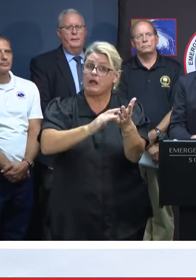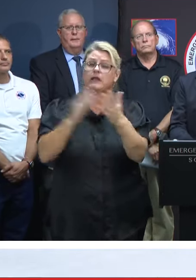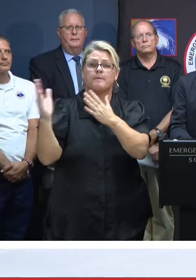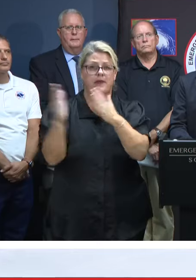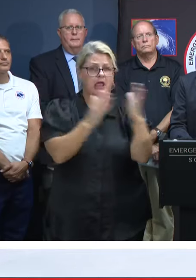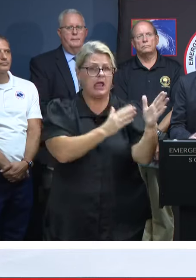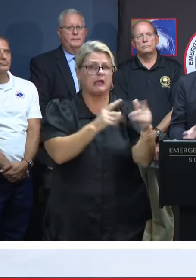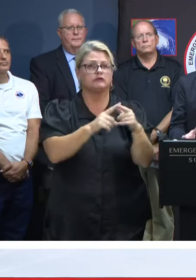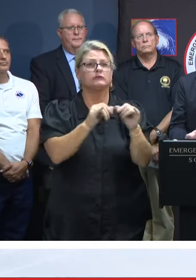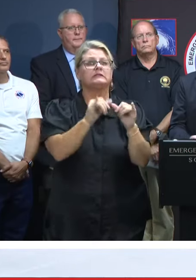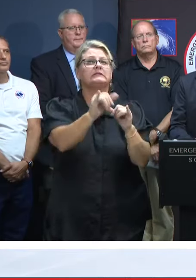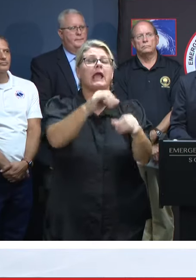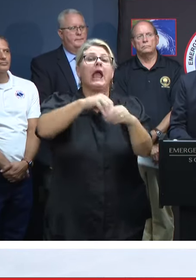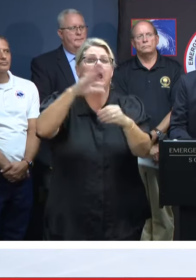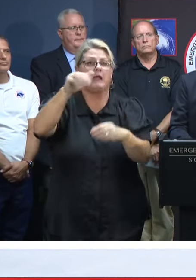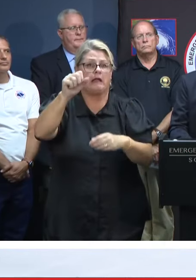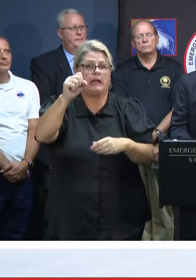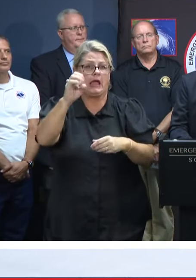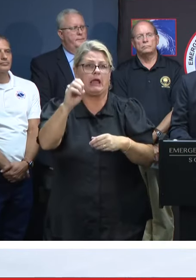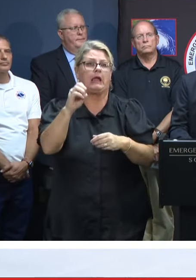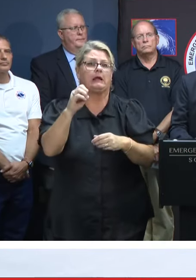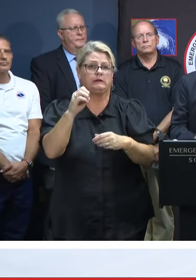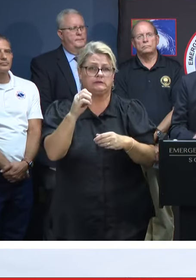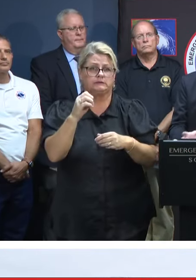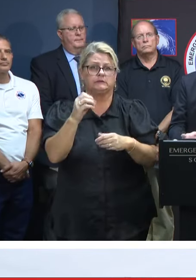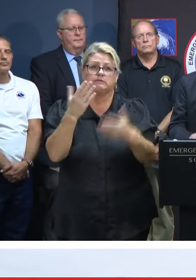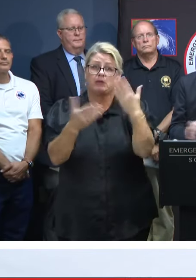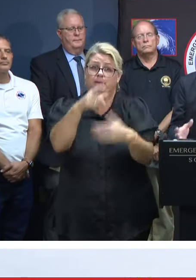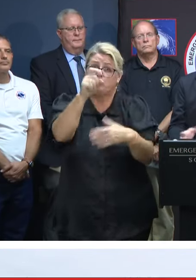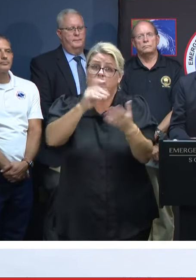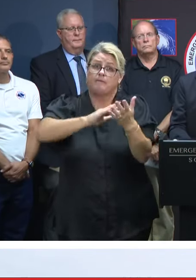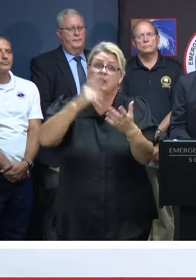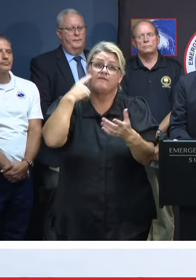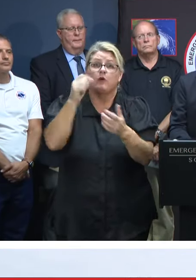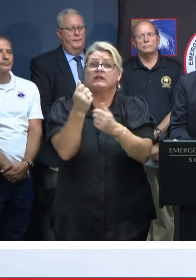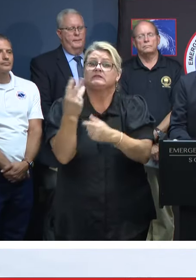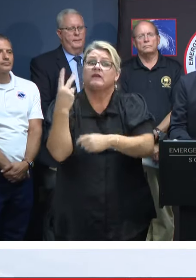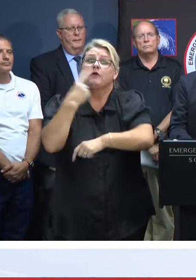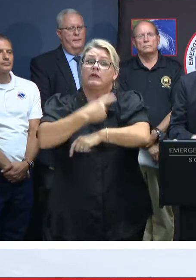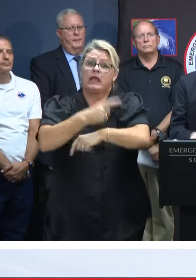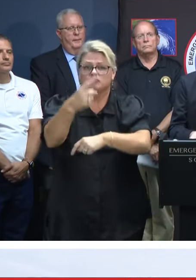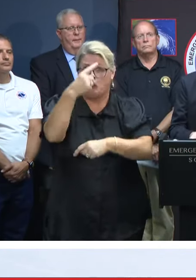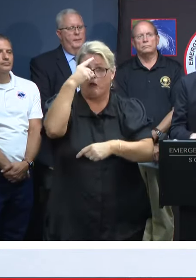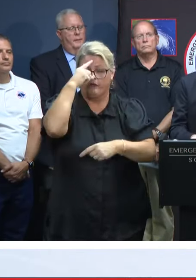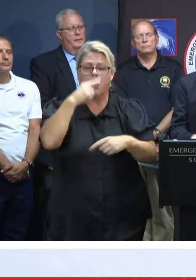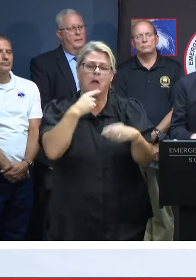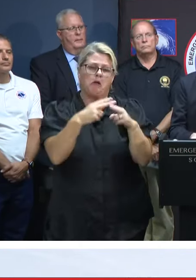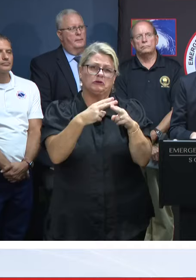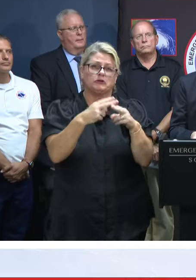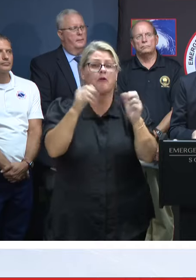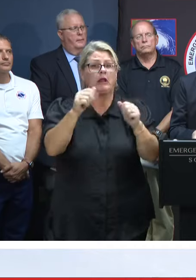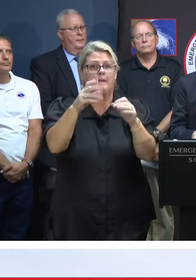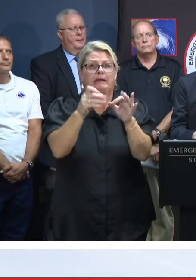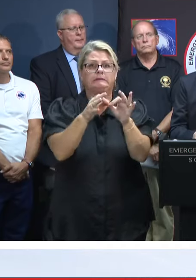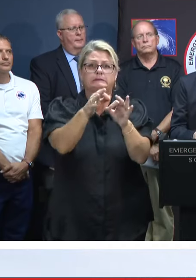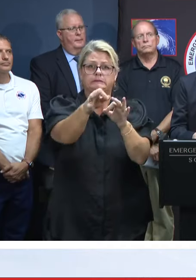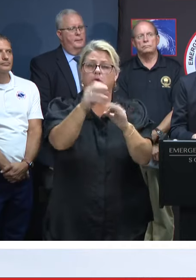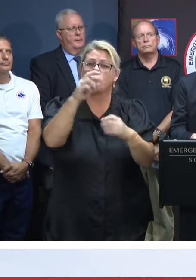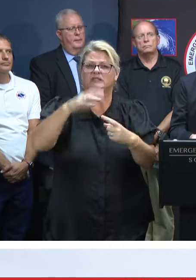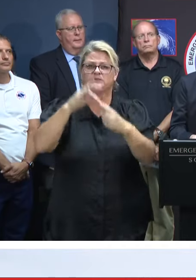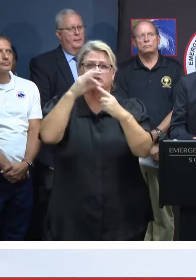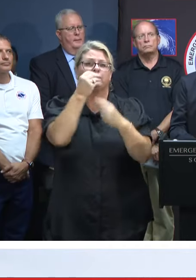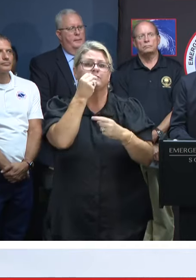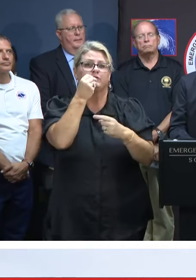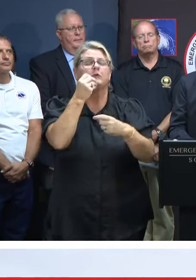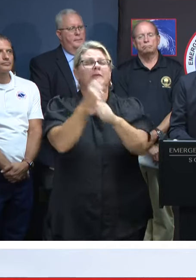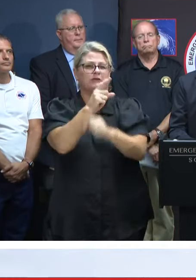longer, just in case, might need medication for several days, longer than they might anticipate. And then any special foods that they might need in case they have